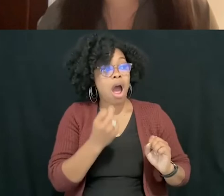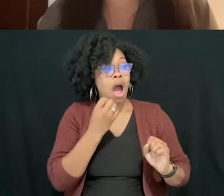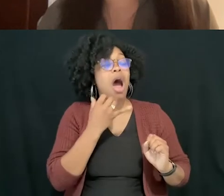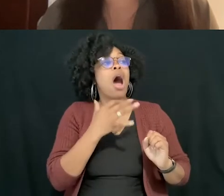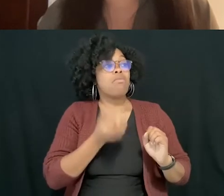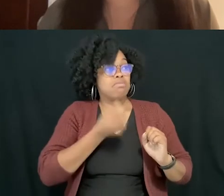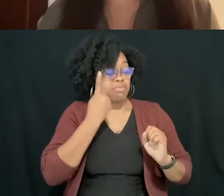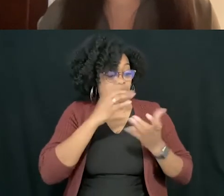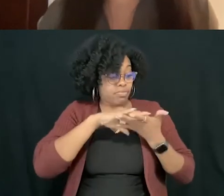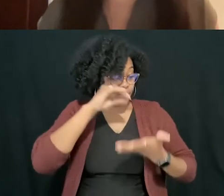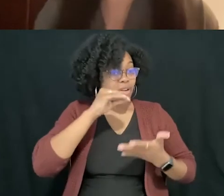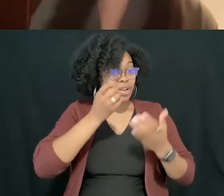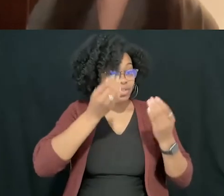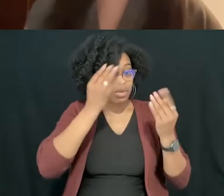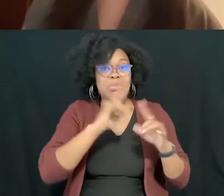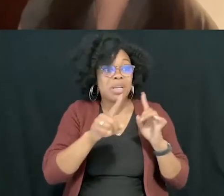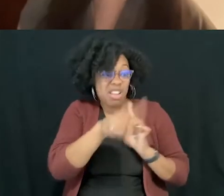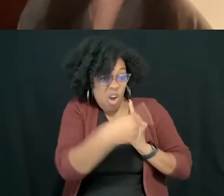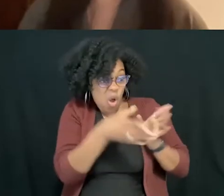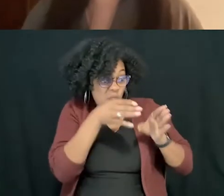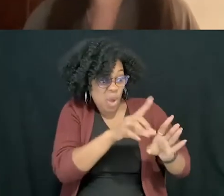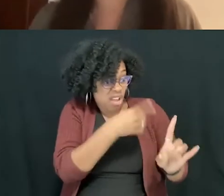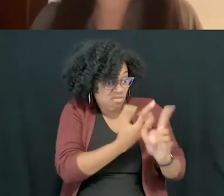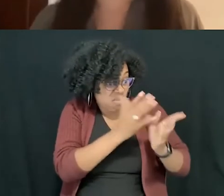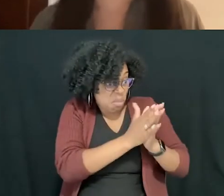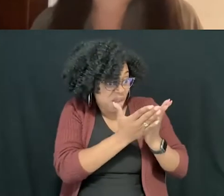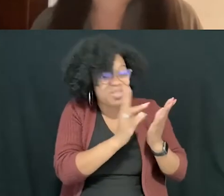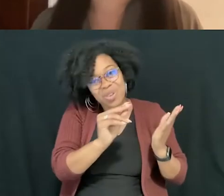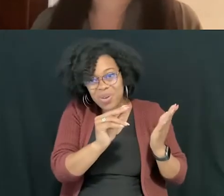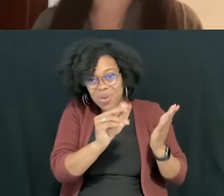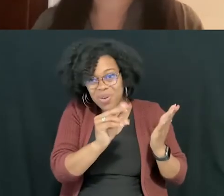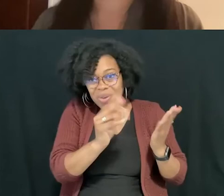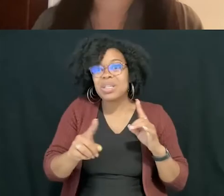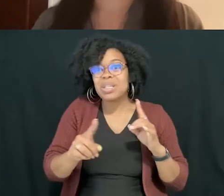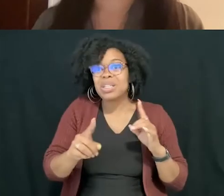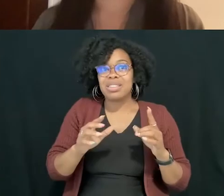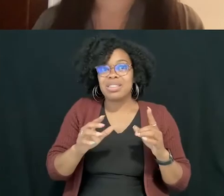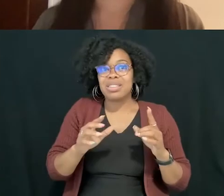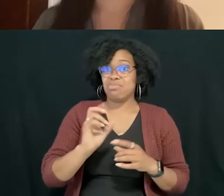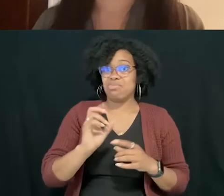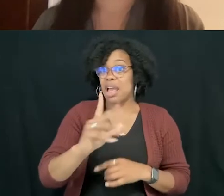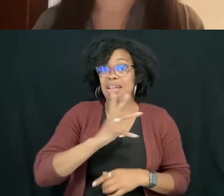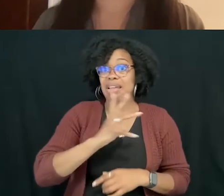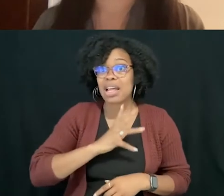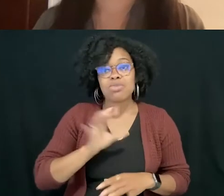absolutely not the only way. So it's totally okay. And I love that your child was felt